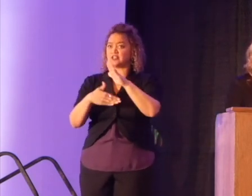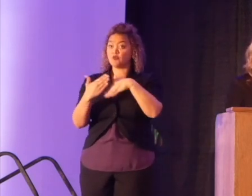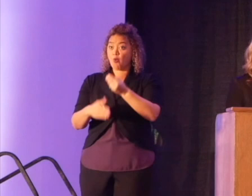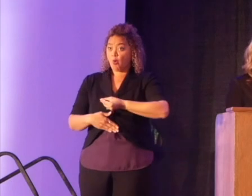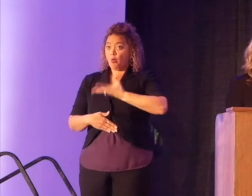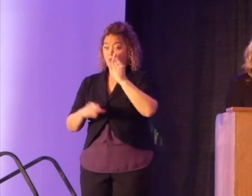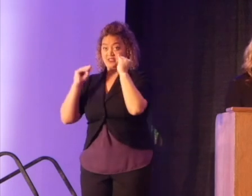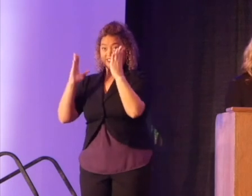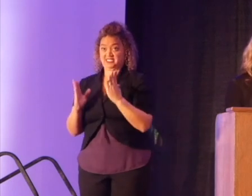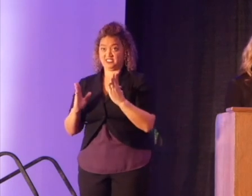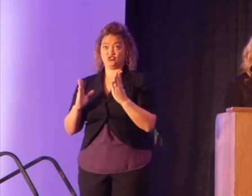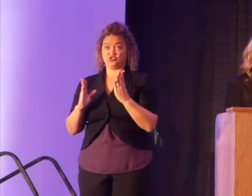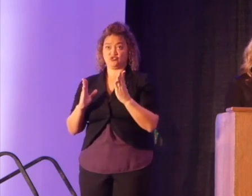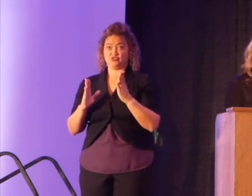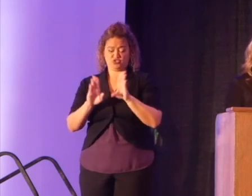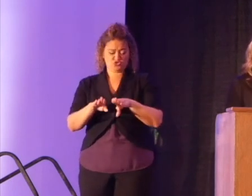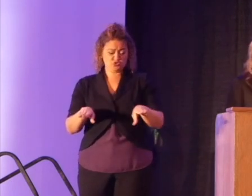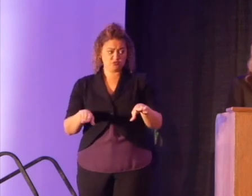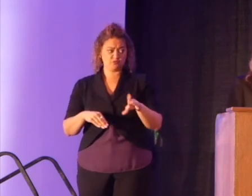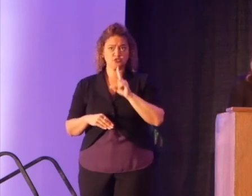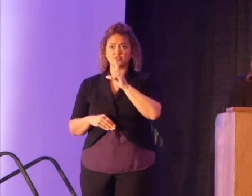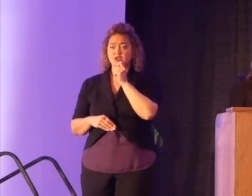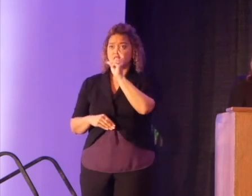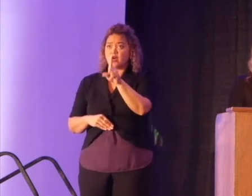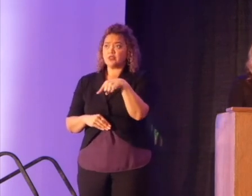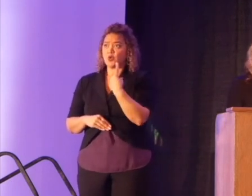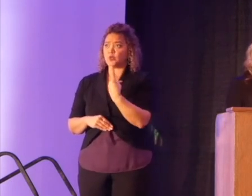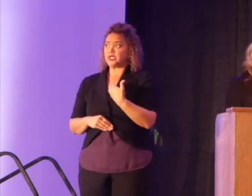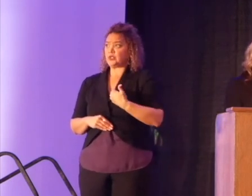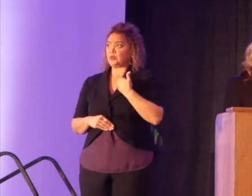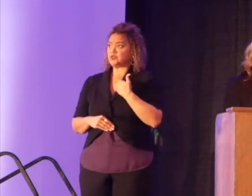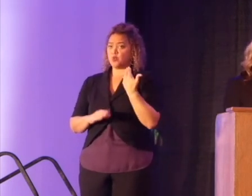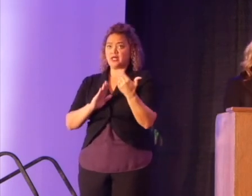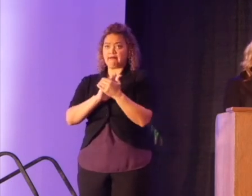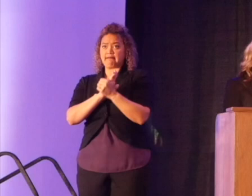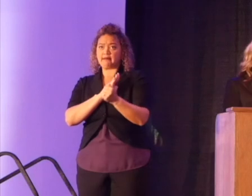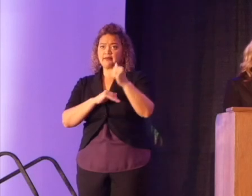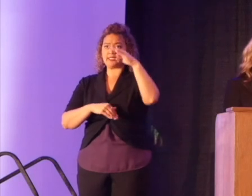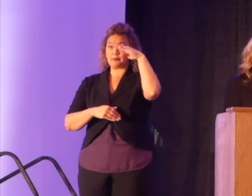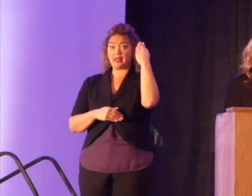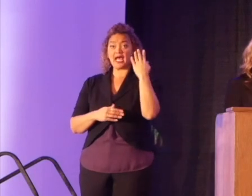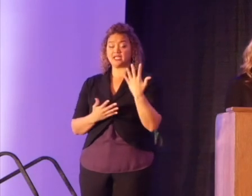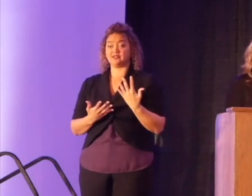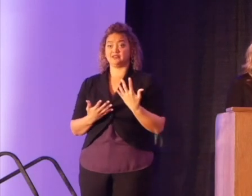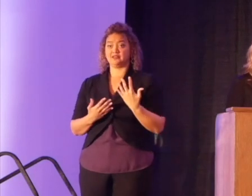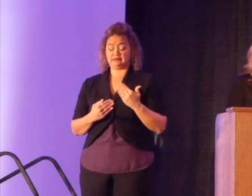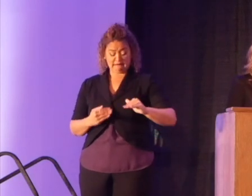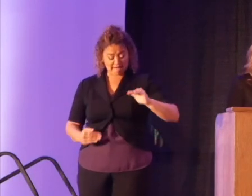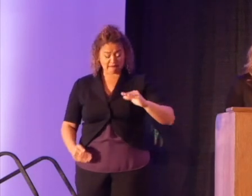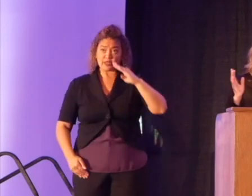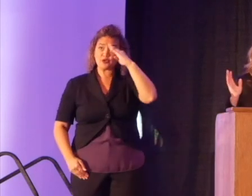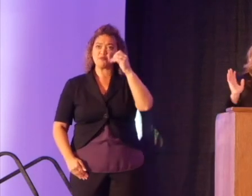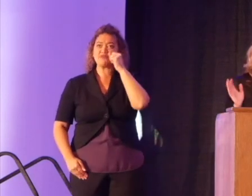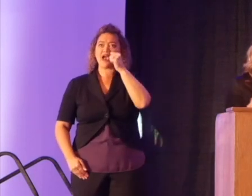teachers. Surely I wasn't the only child that was young, gifted, and black. A little black girl